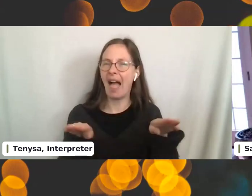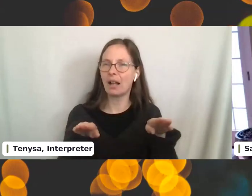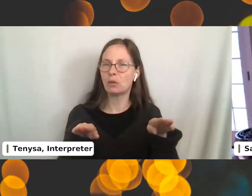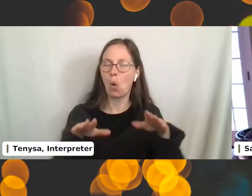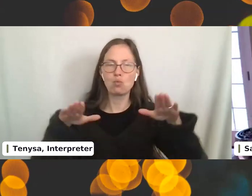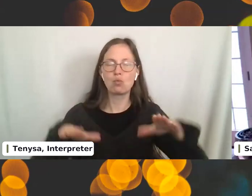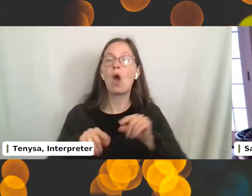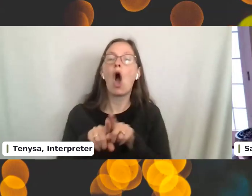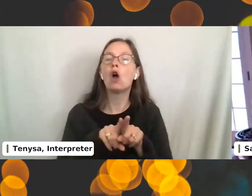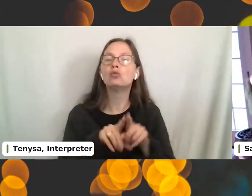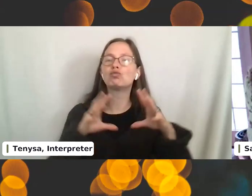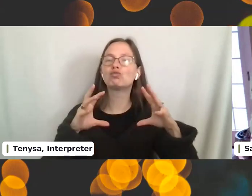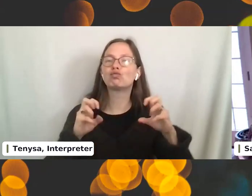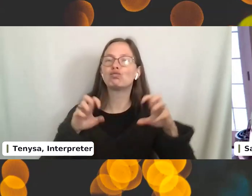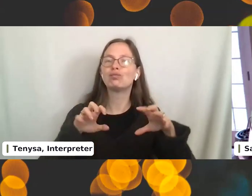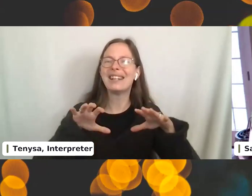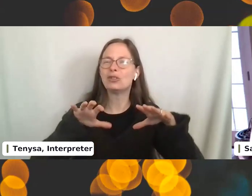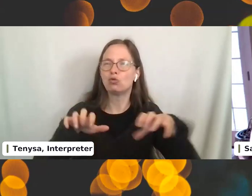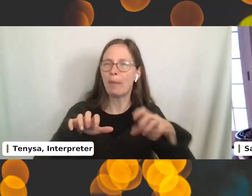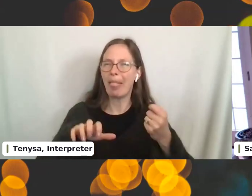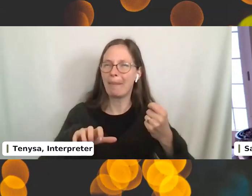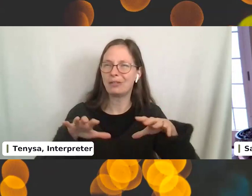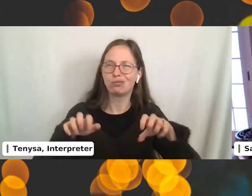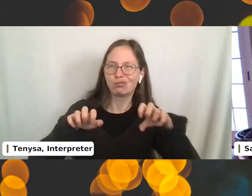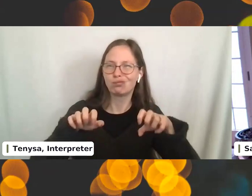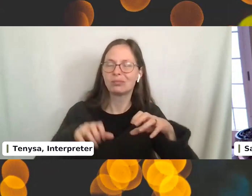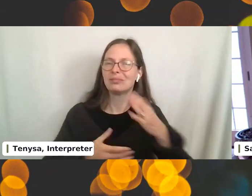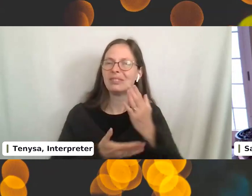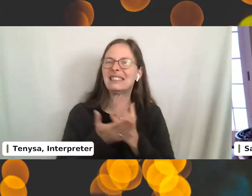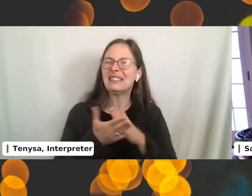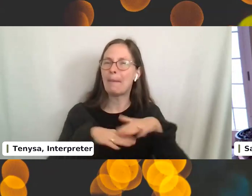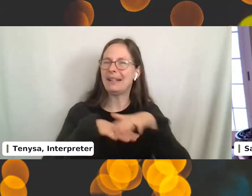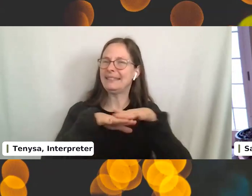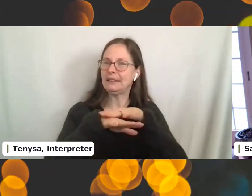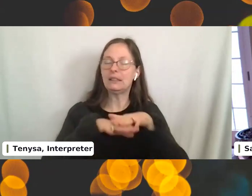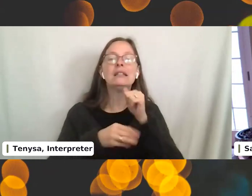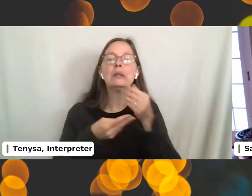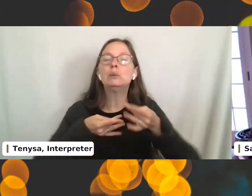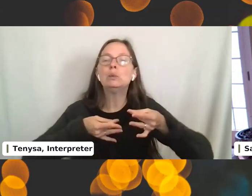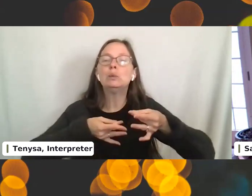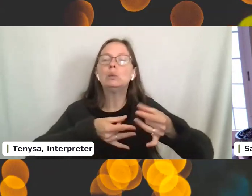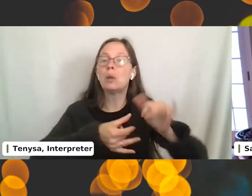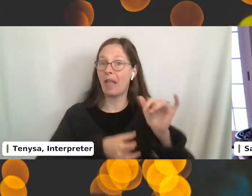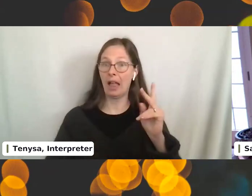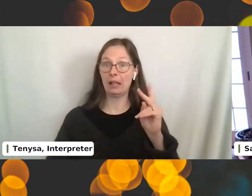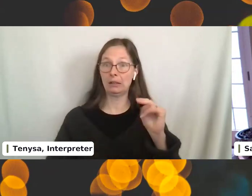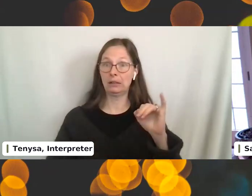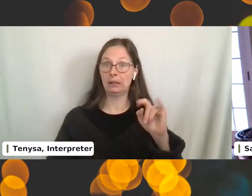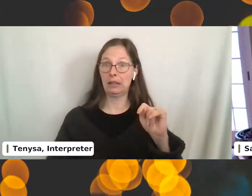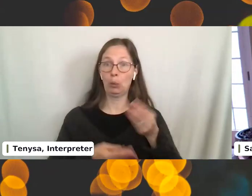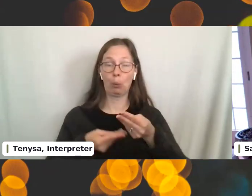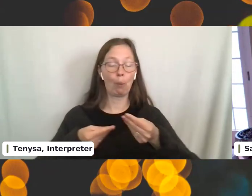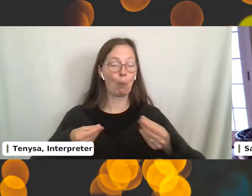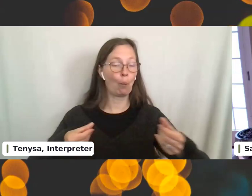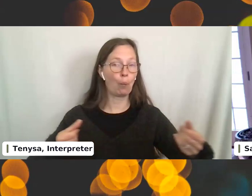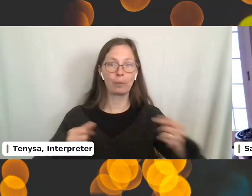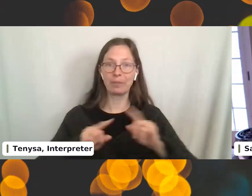little grippy. So it's not, it's got some texture to it. So it's not as smooth as knitting. Um, you can see these